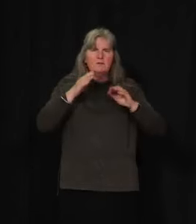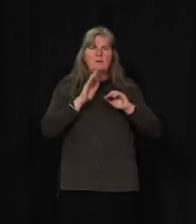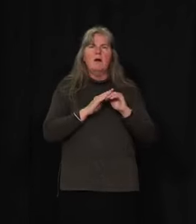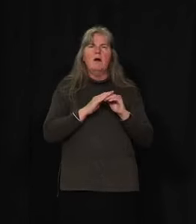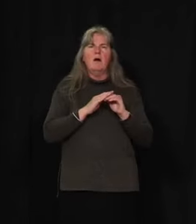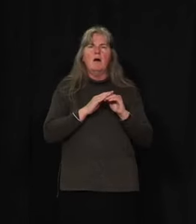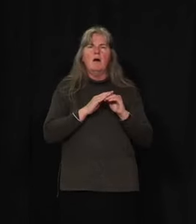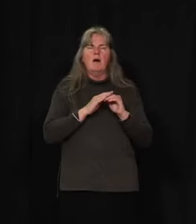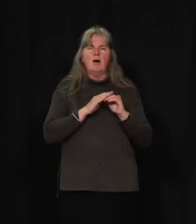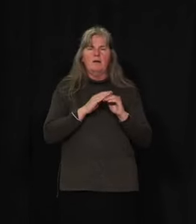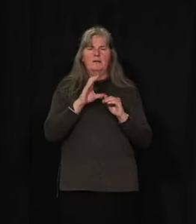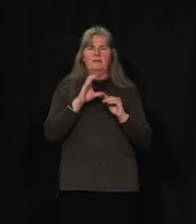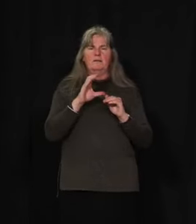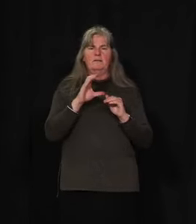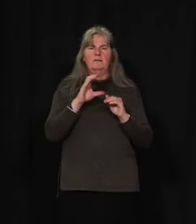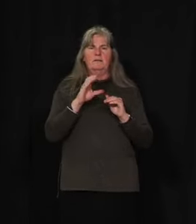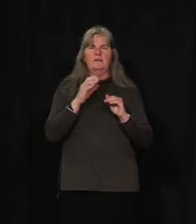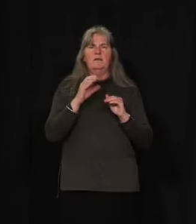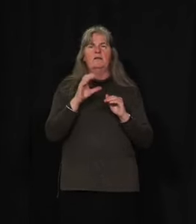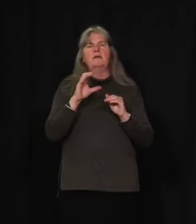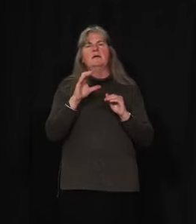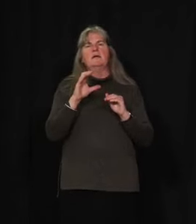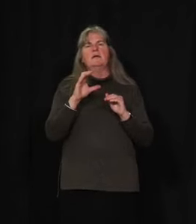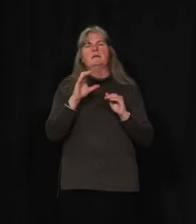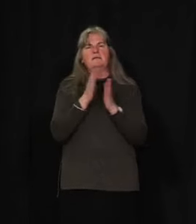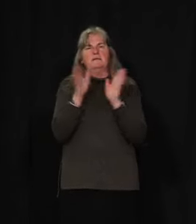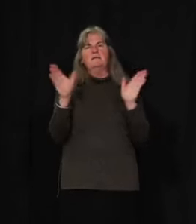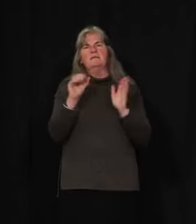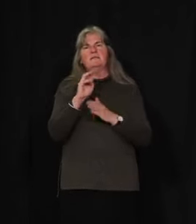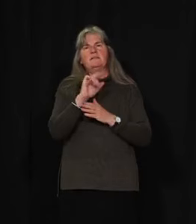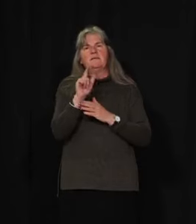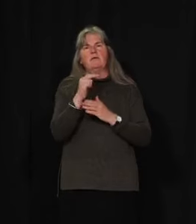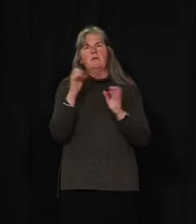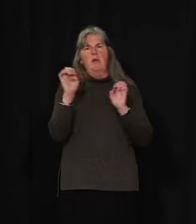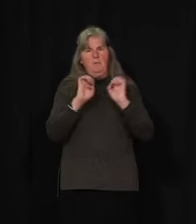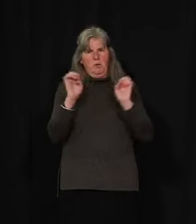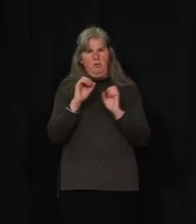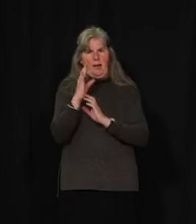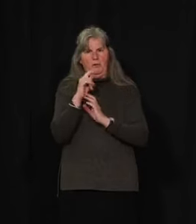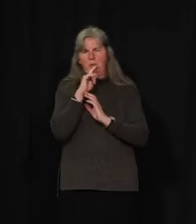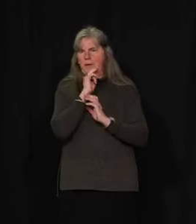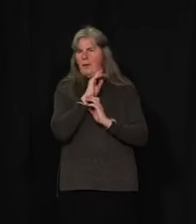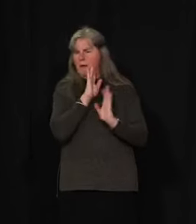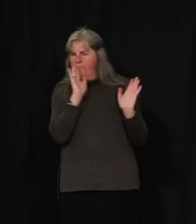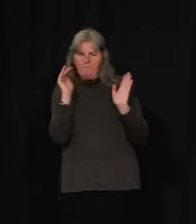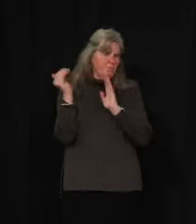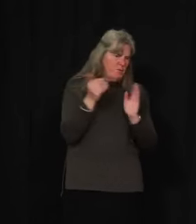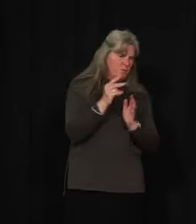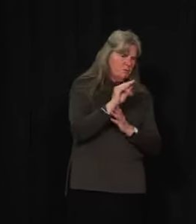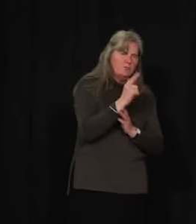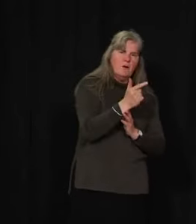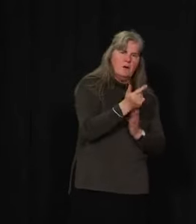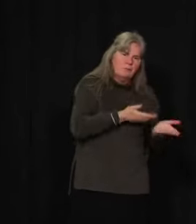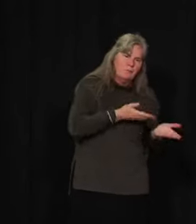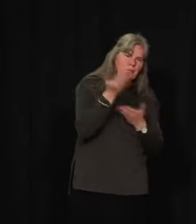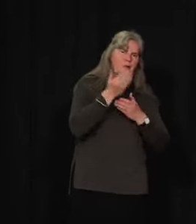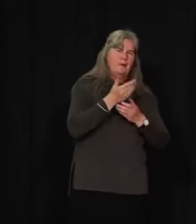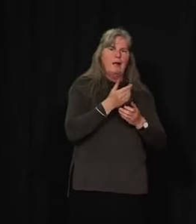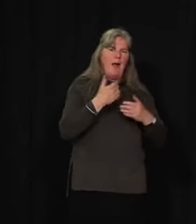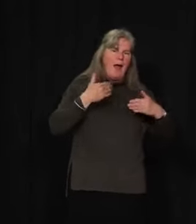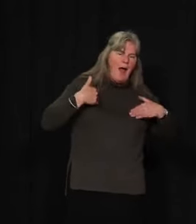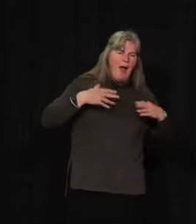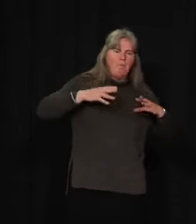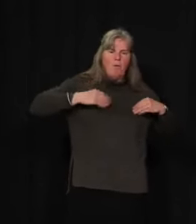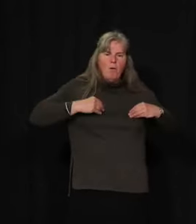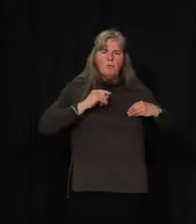the SEMA orders and not specifically for drug supply, you know, possession of drugs,